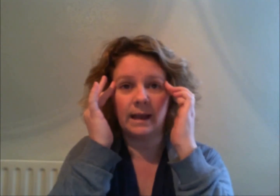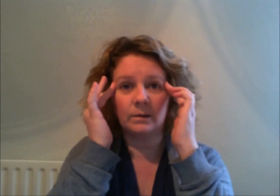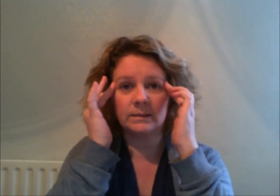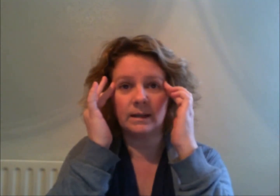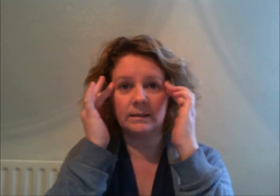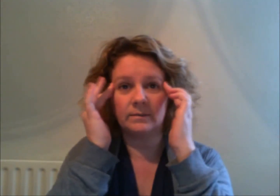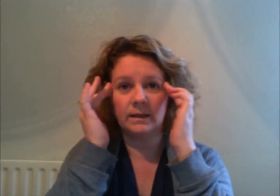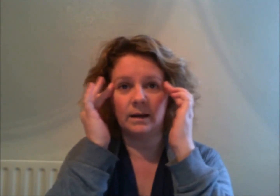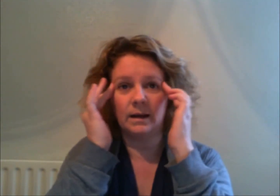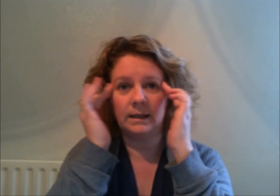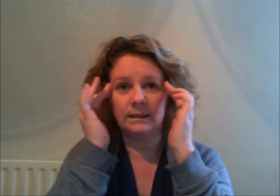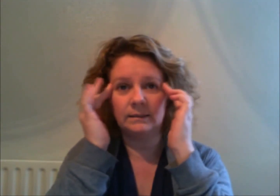outside of the eye